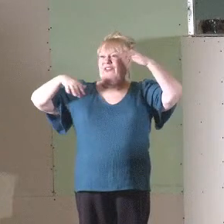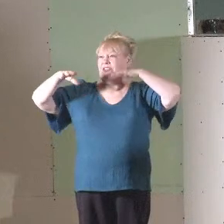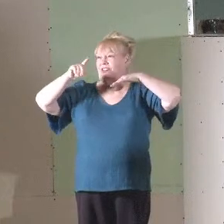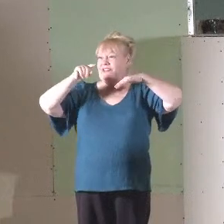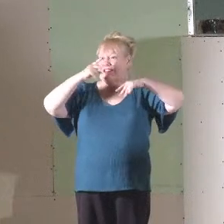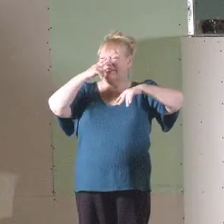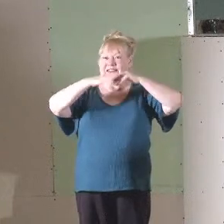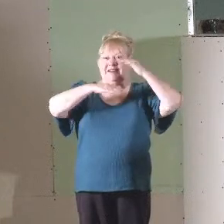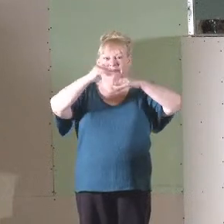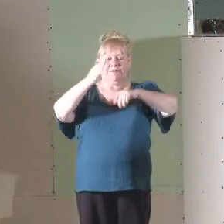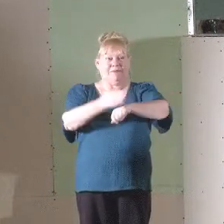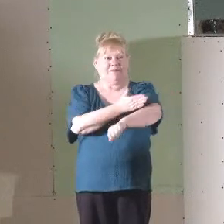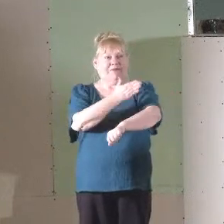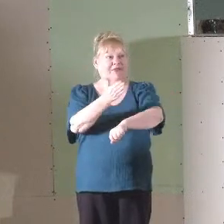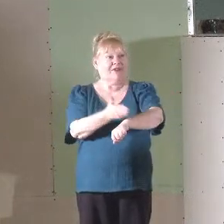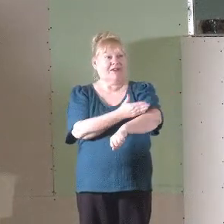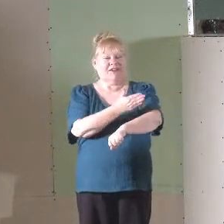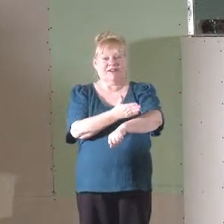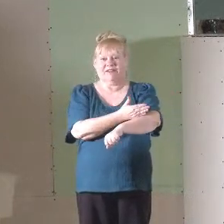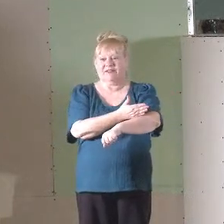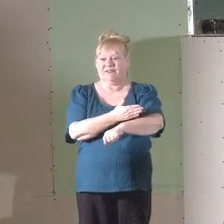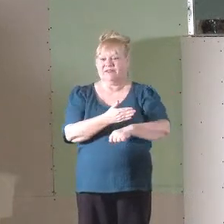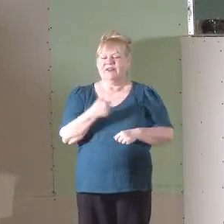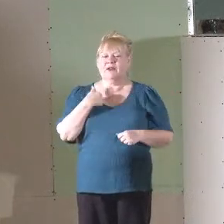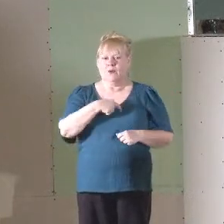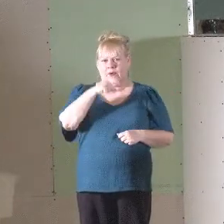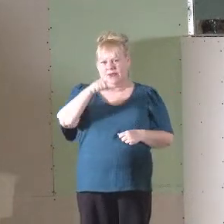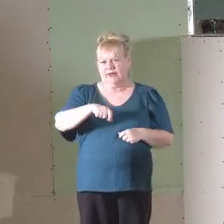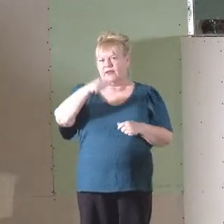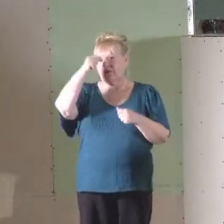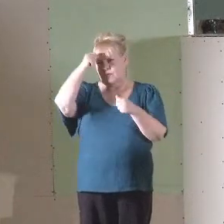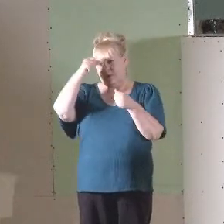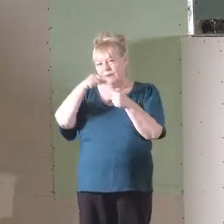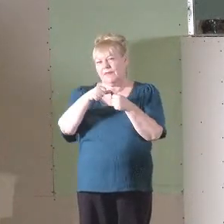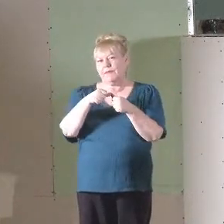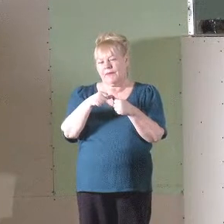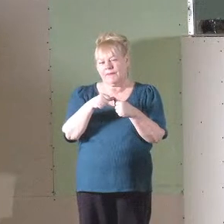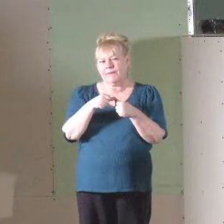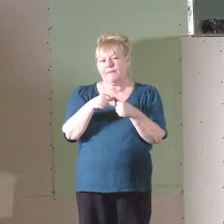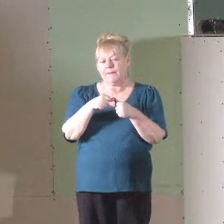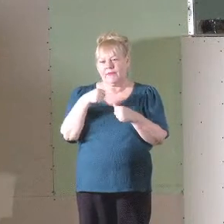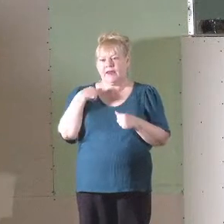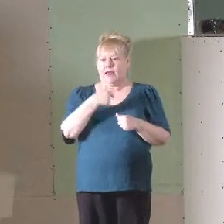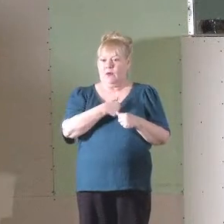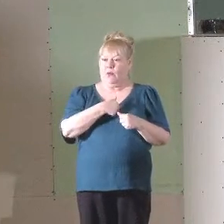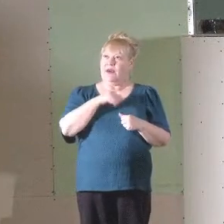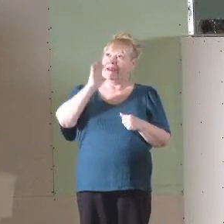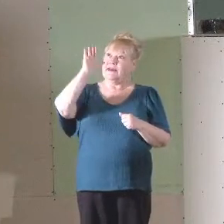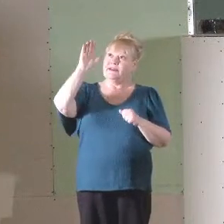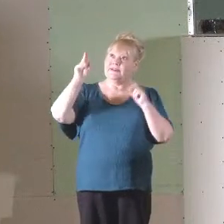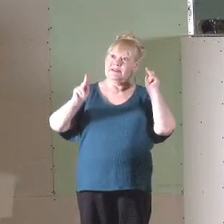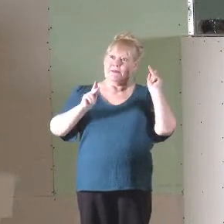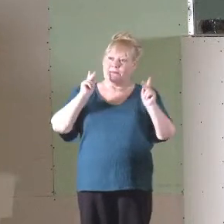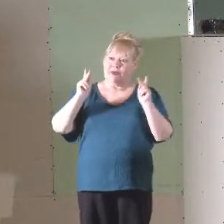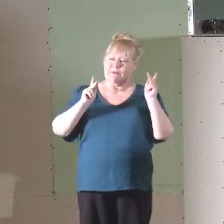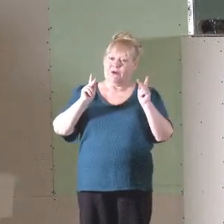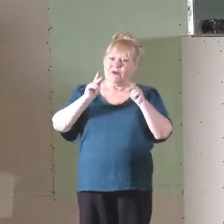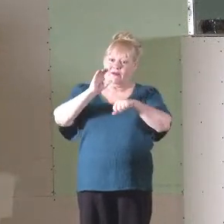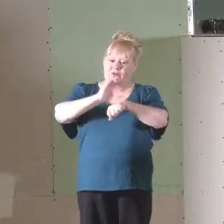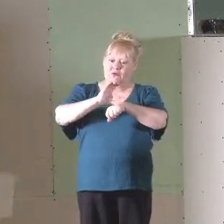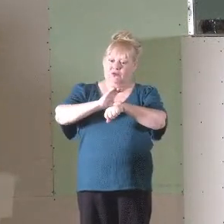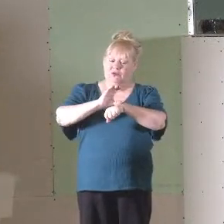building being renovated, we need to be reminded that we, the people of the church,